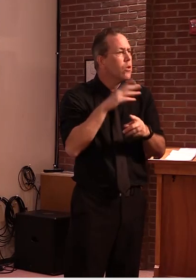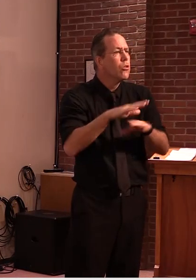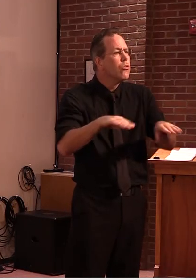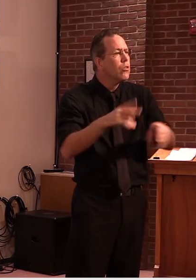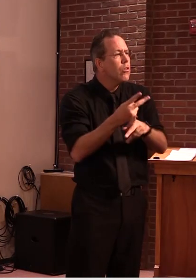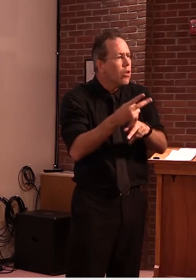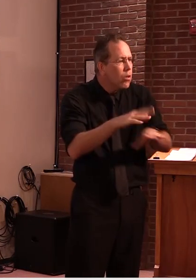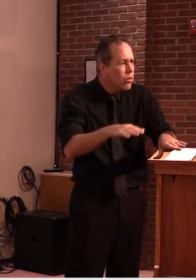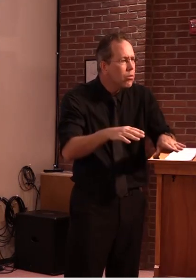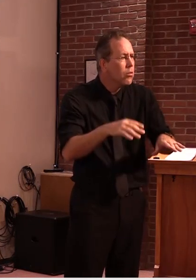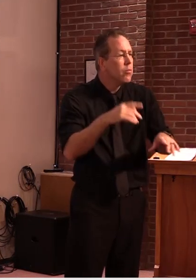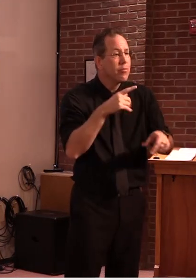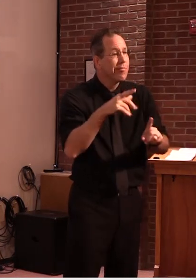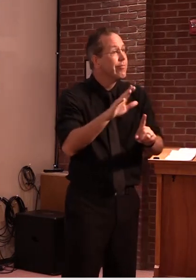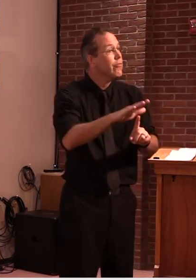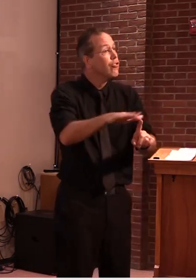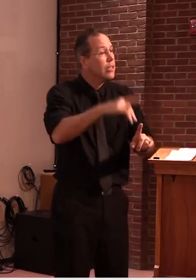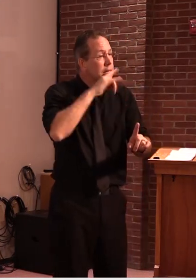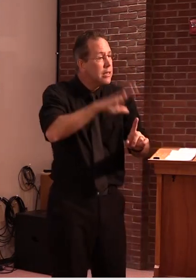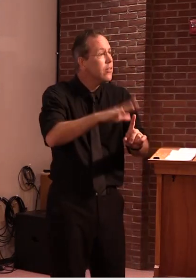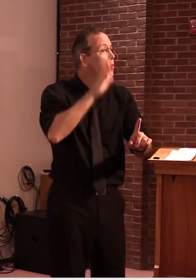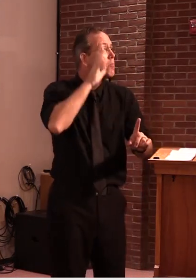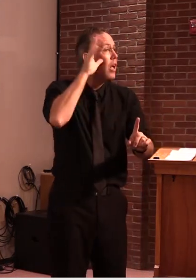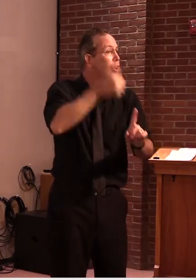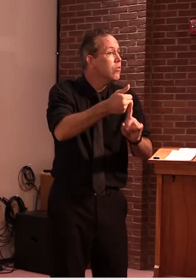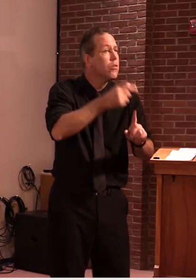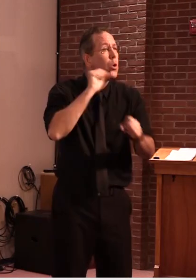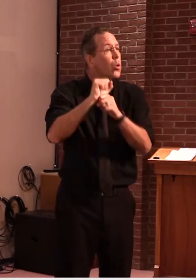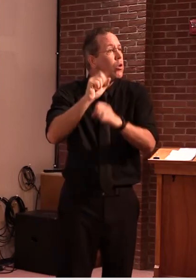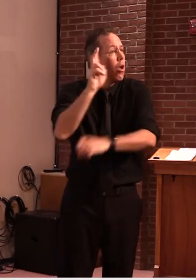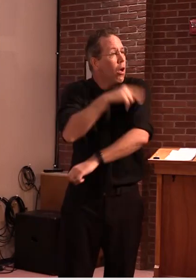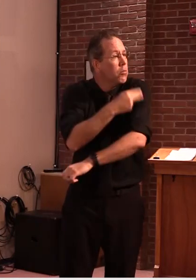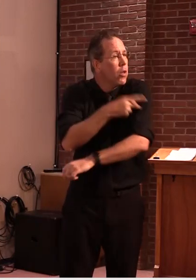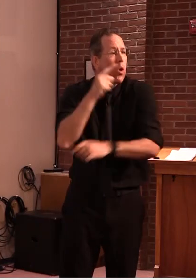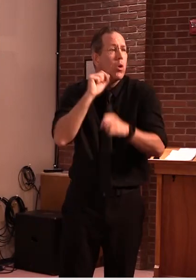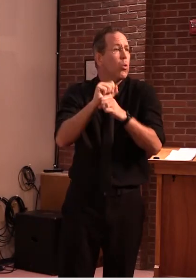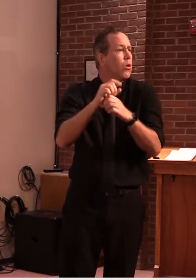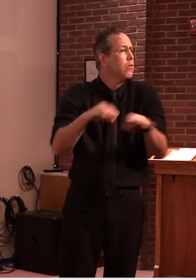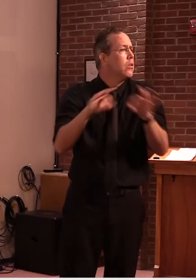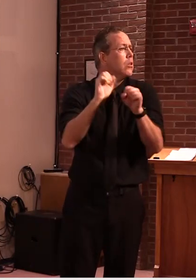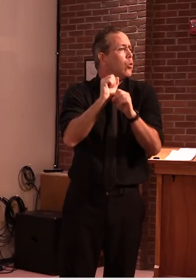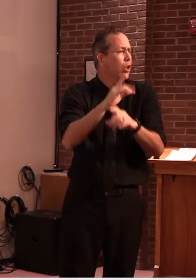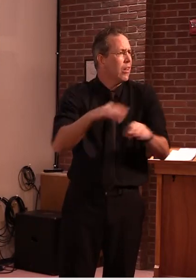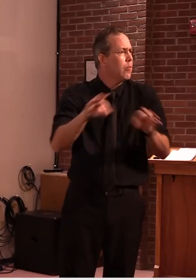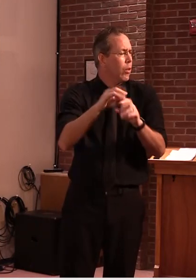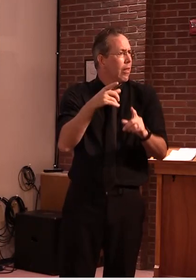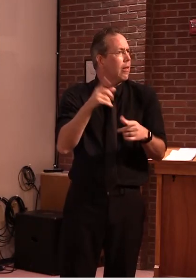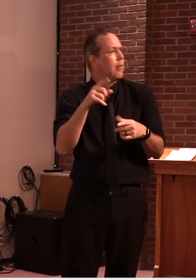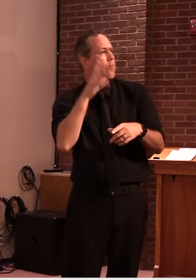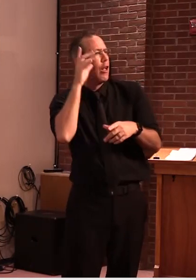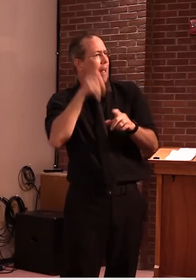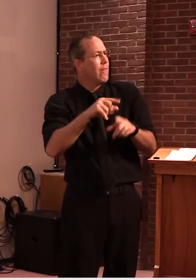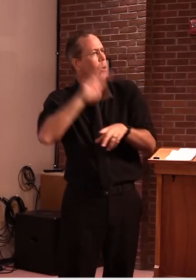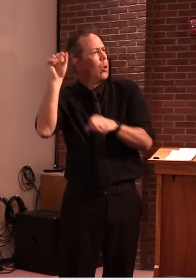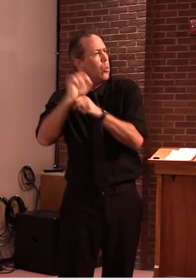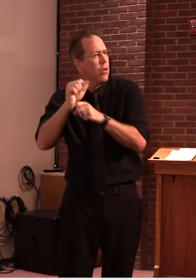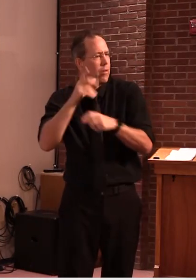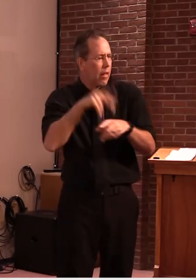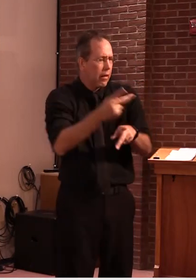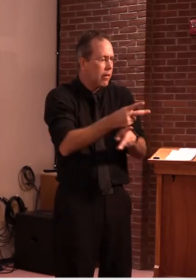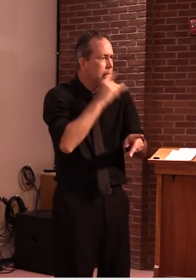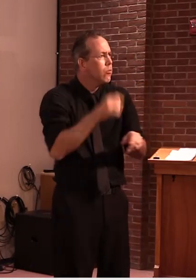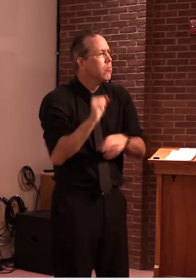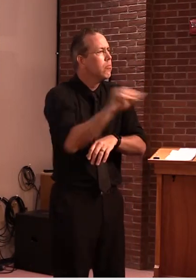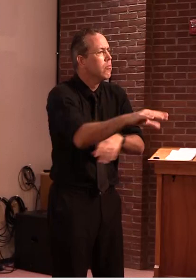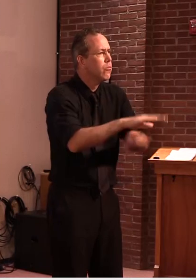workers. And the stabilization program provided money just to make sure that